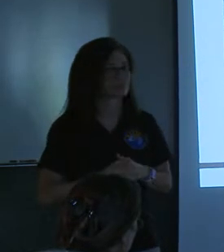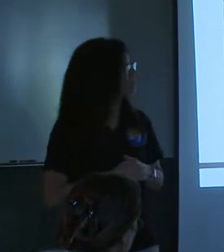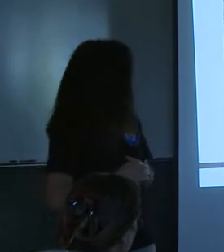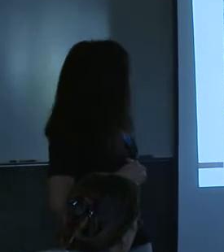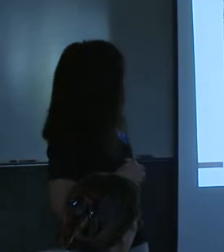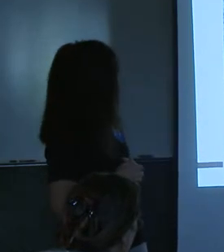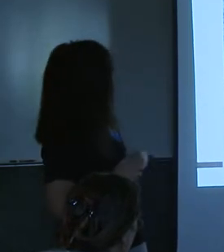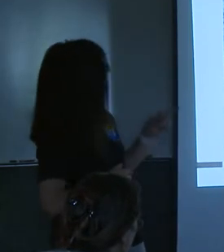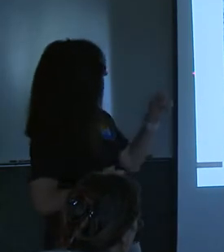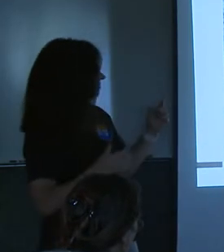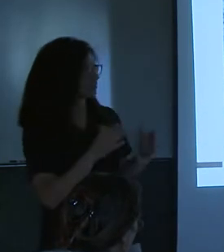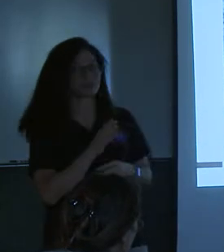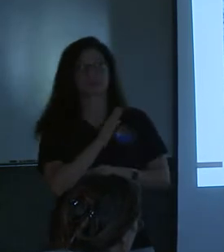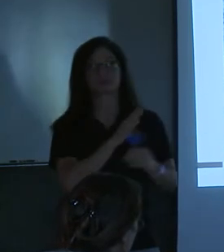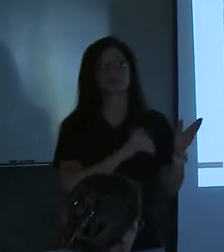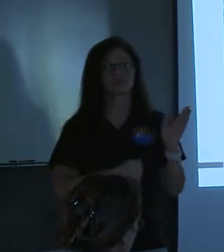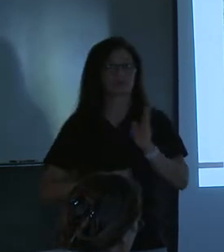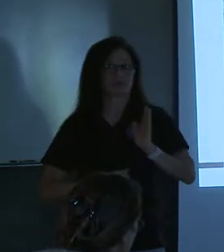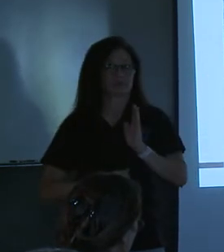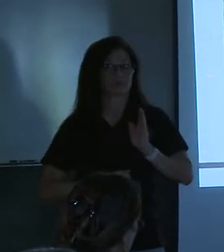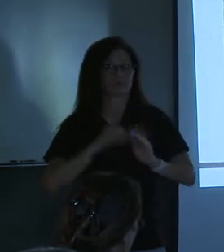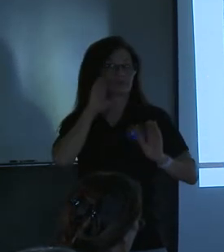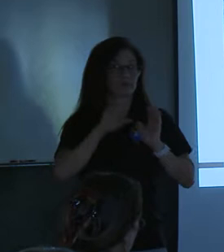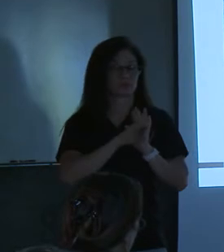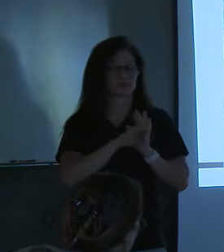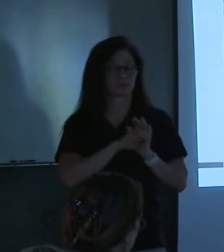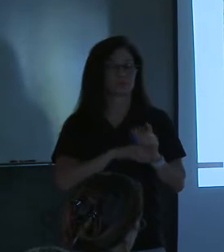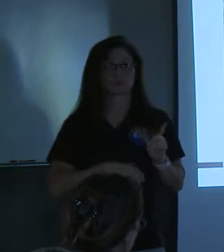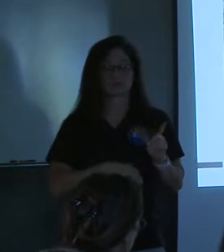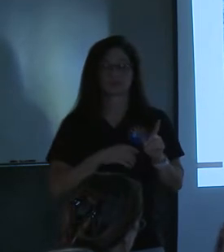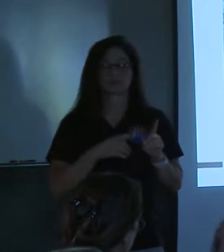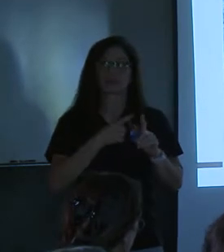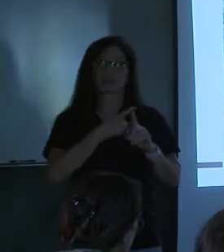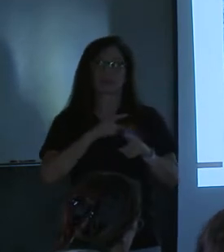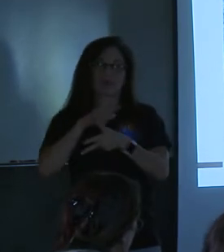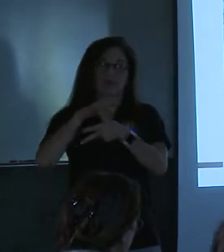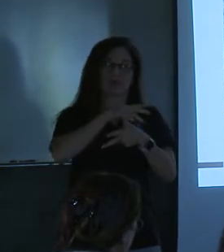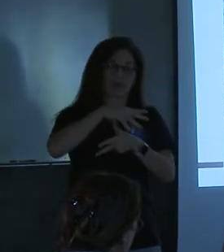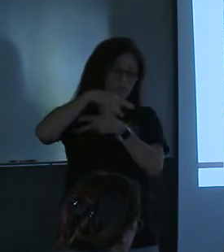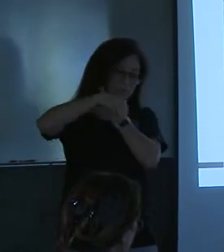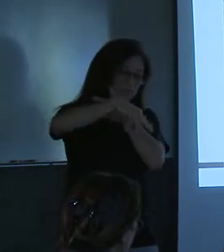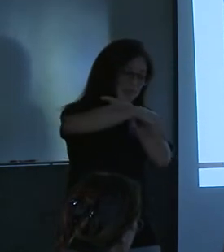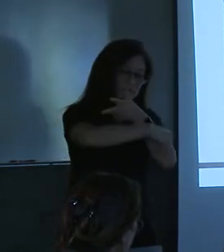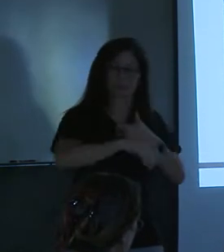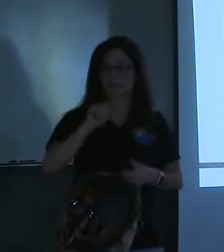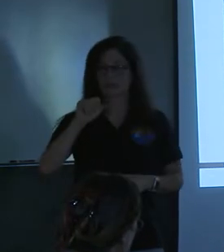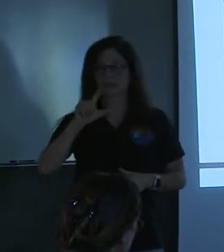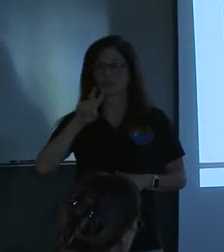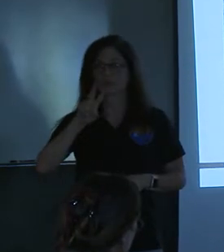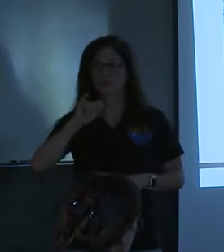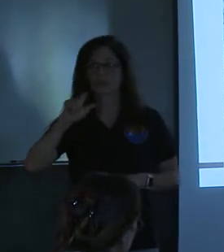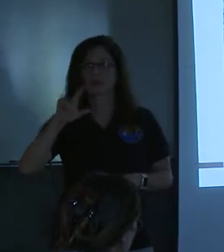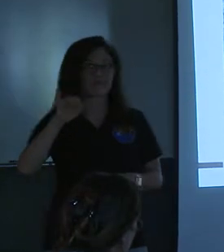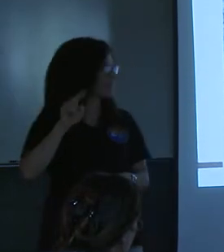So this picture on the, our left shows, is taken from a helicopter. This is the alluvial fan part